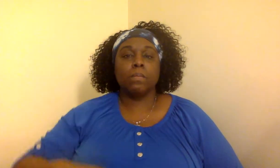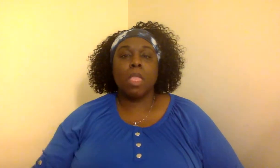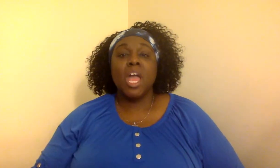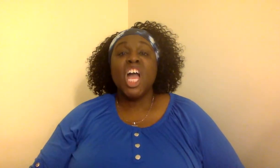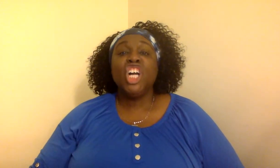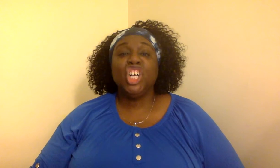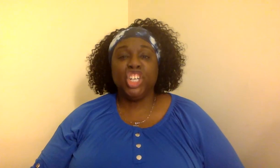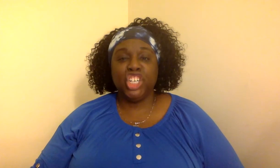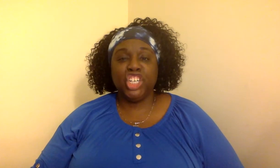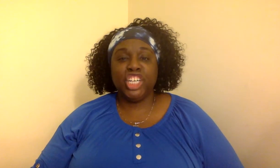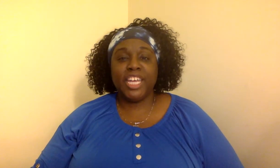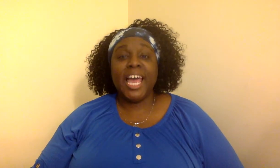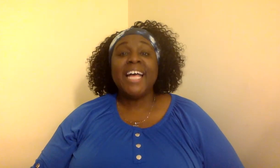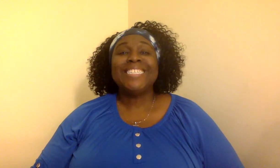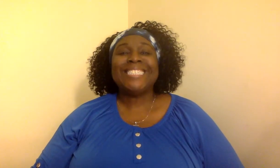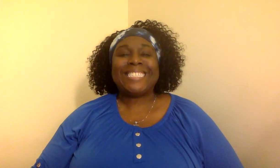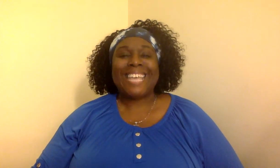Good sit.